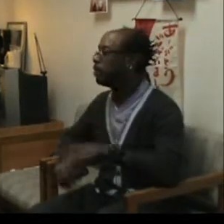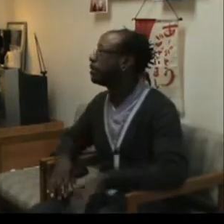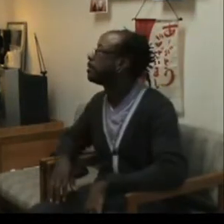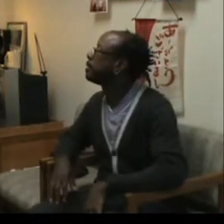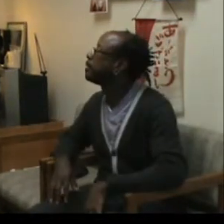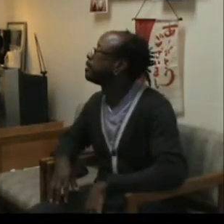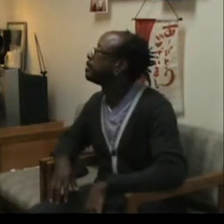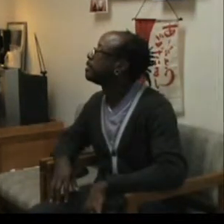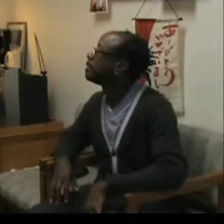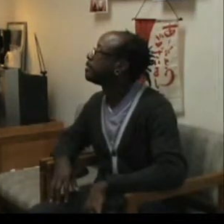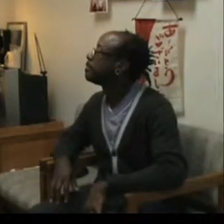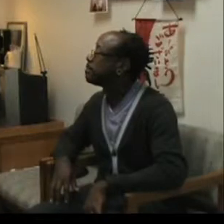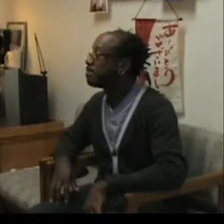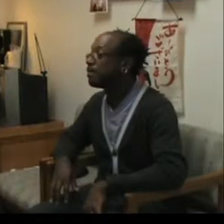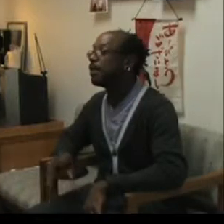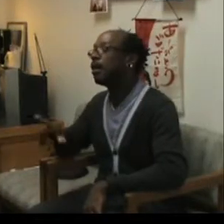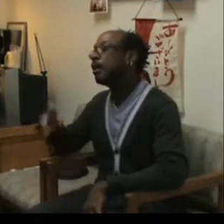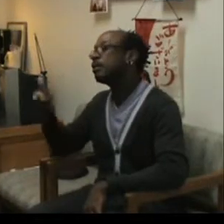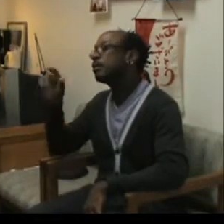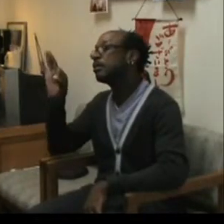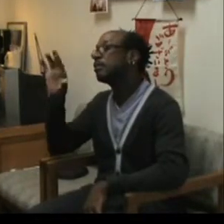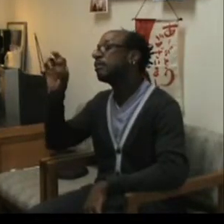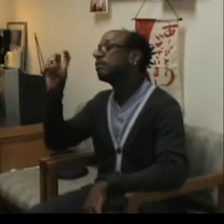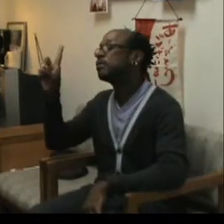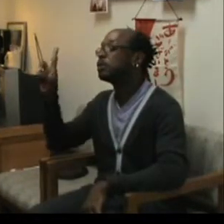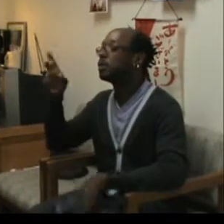And another fluid called cerebrospinal fluid.